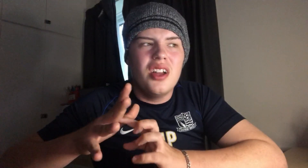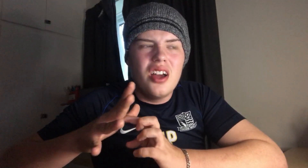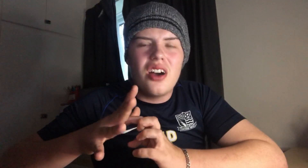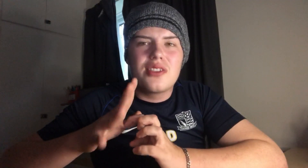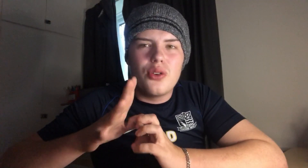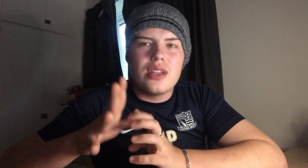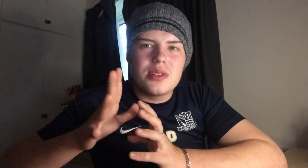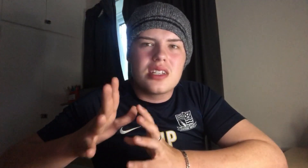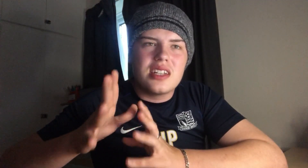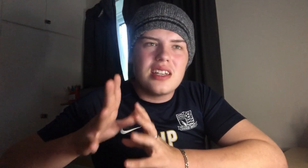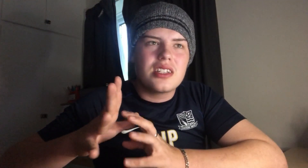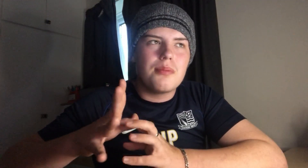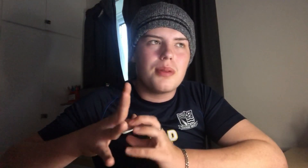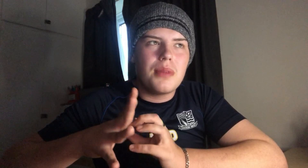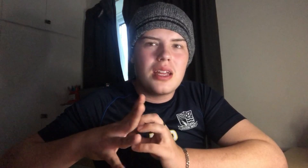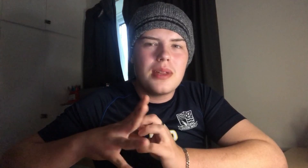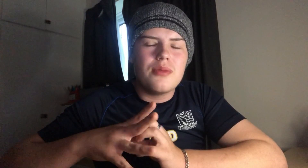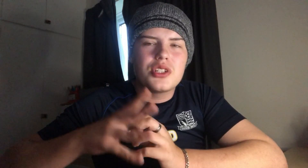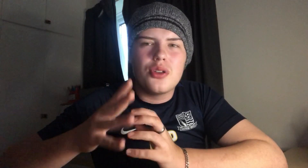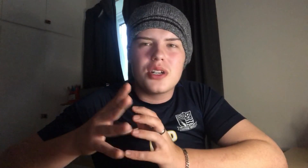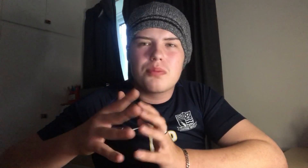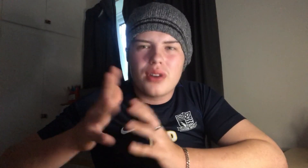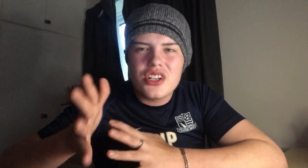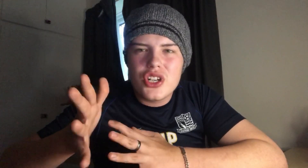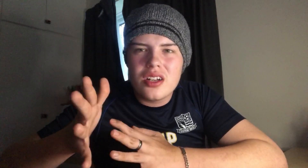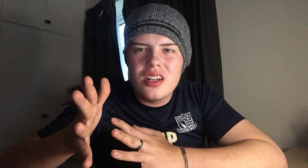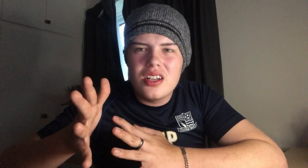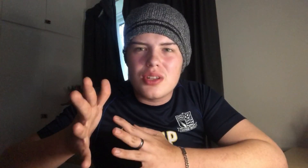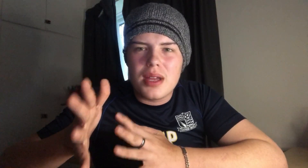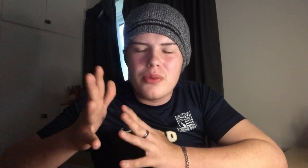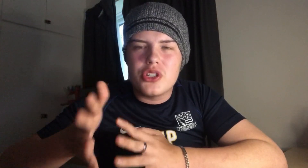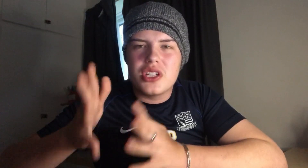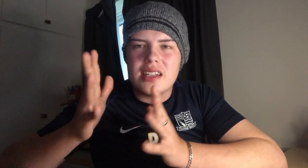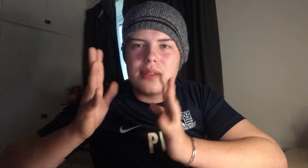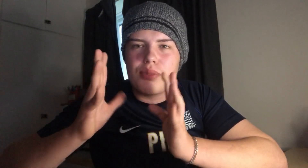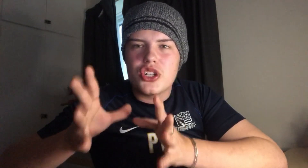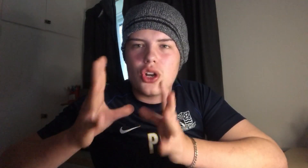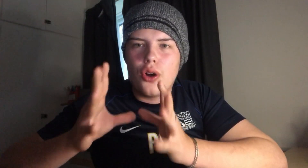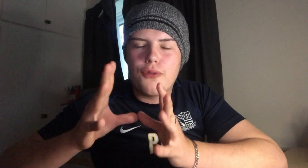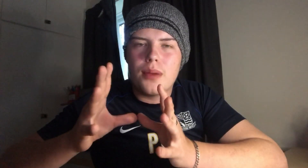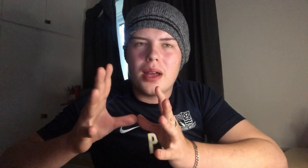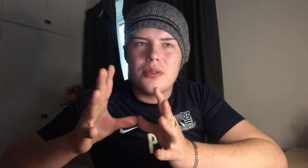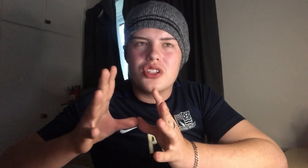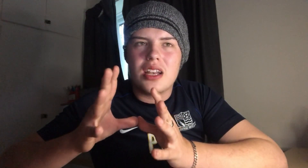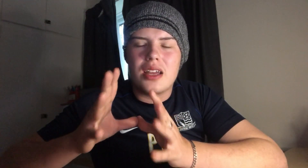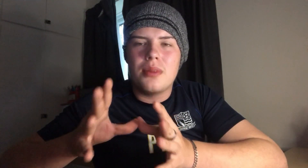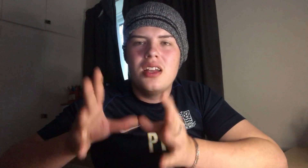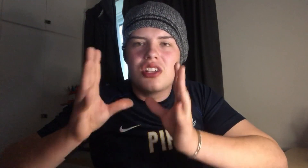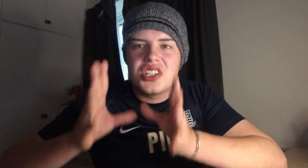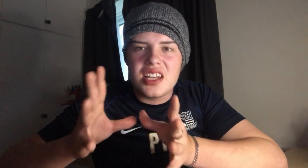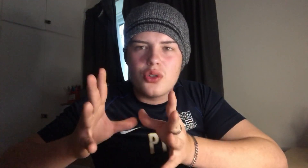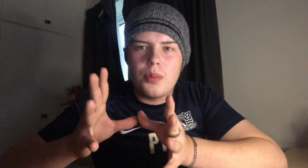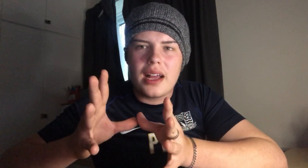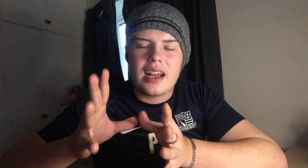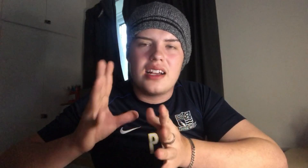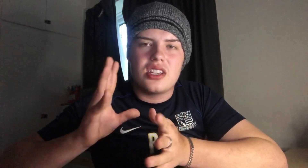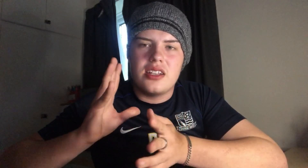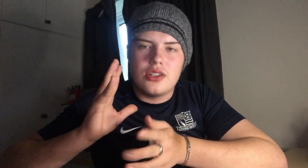no, I thought he was decent, but maybe it was too much pressure. So maybe we should take that pressure off him and just let him settle back as either